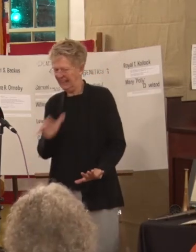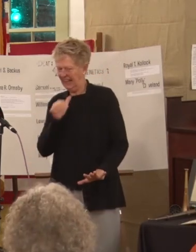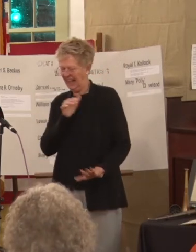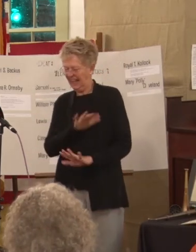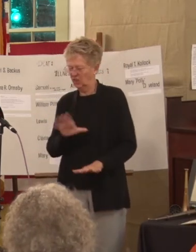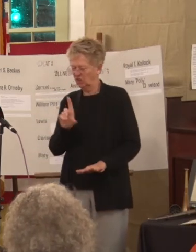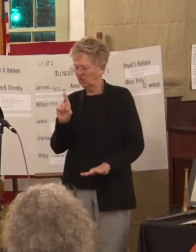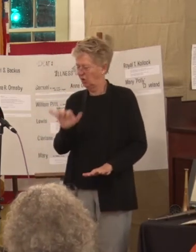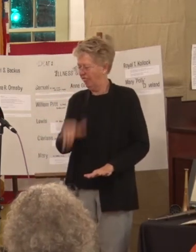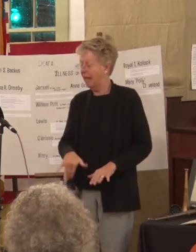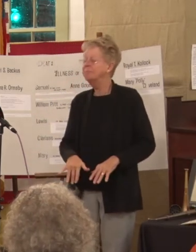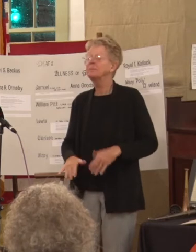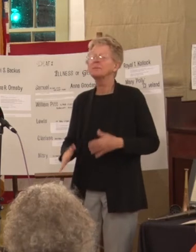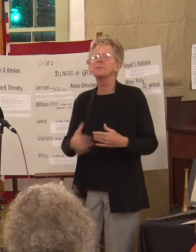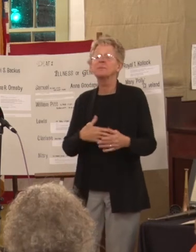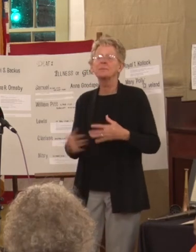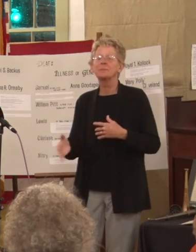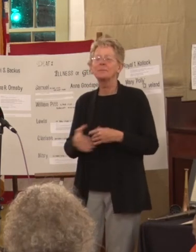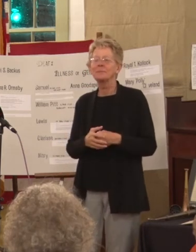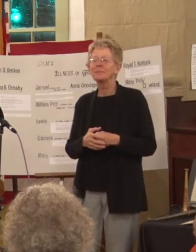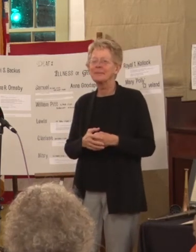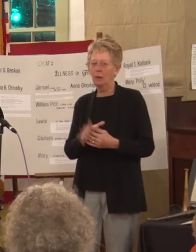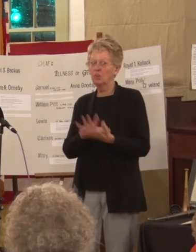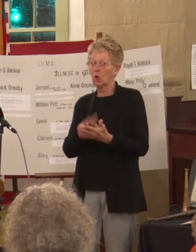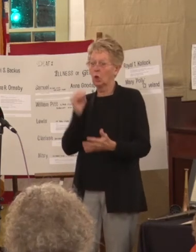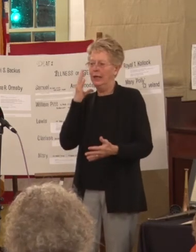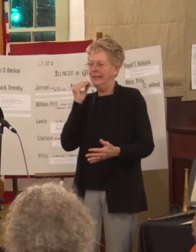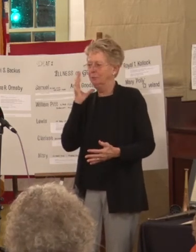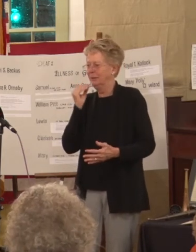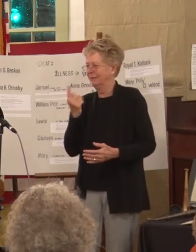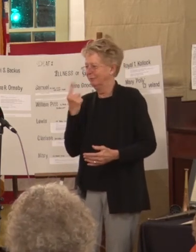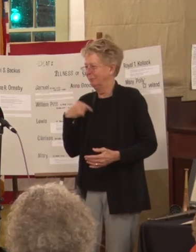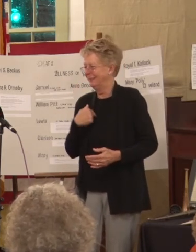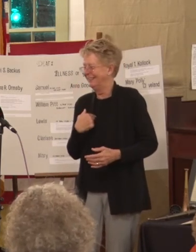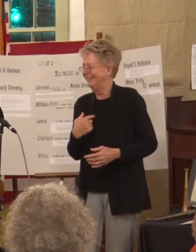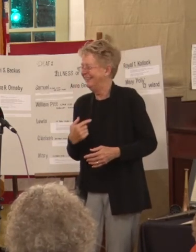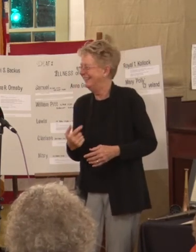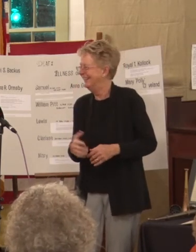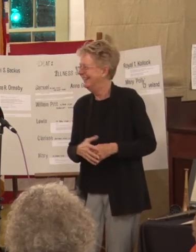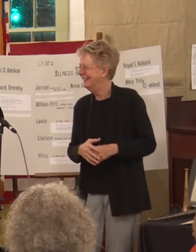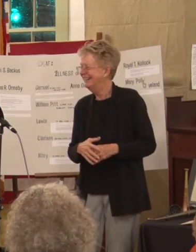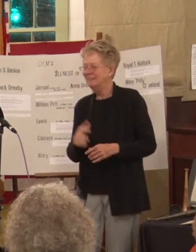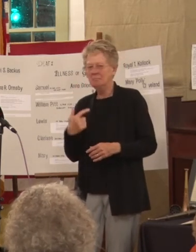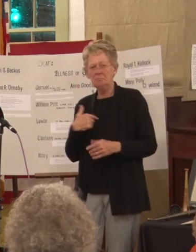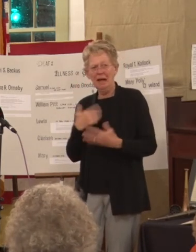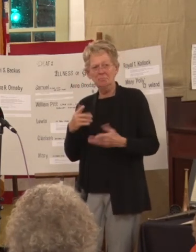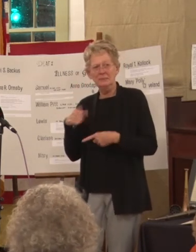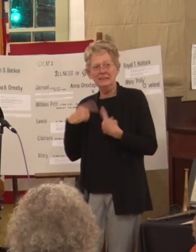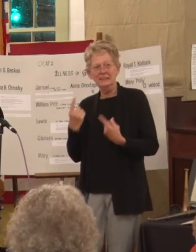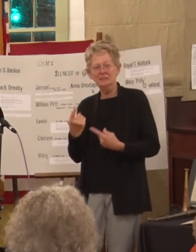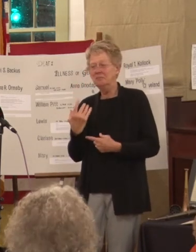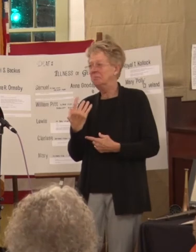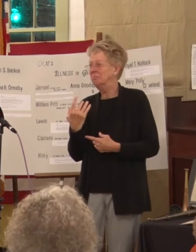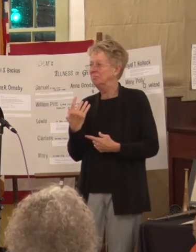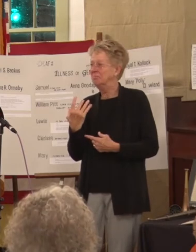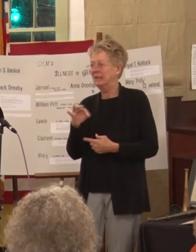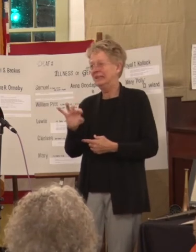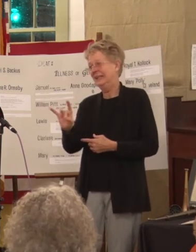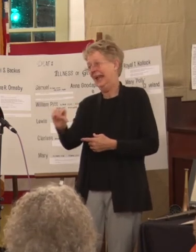so yeah it was a learning experience but you know I've been here since 1980 and